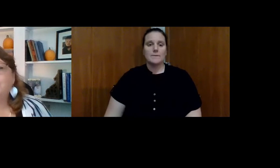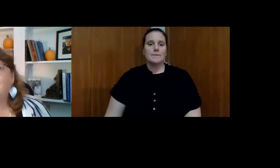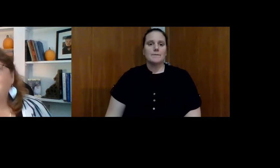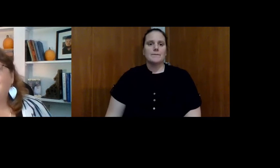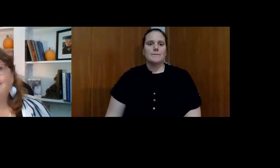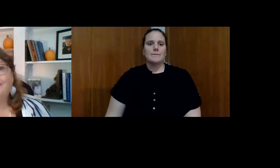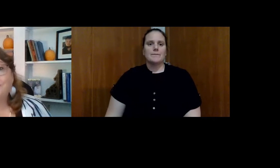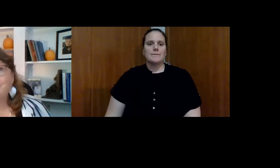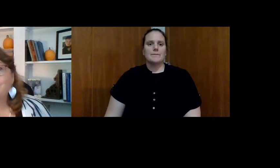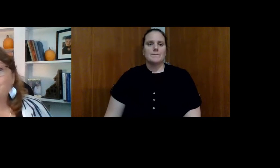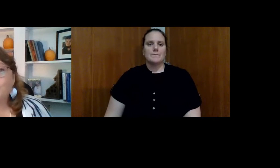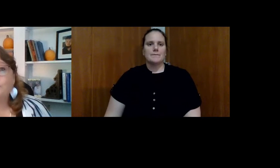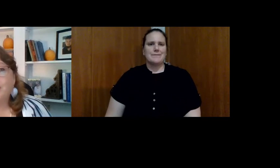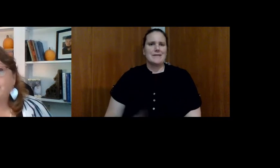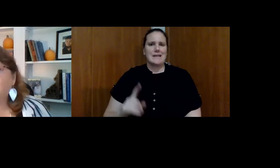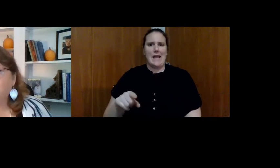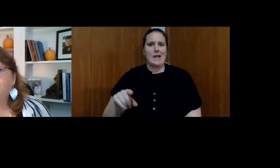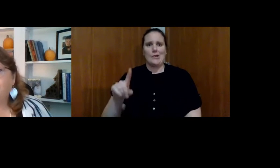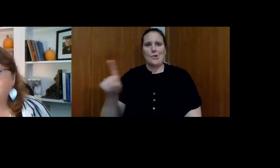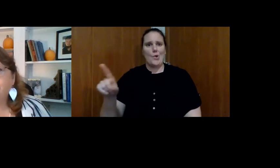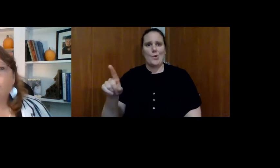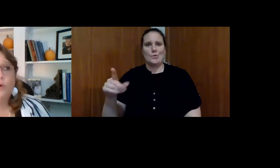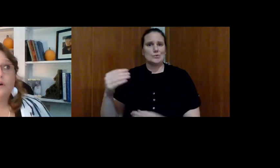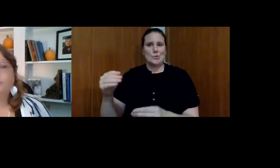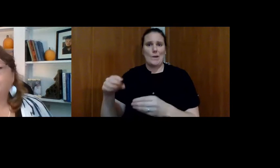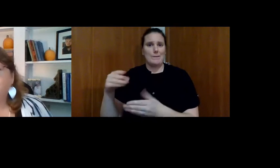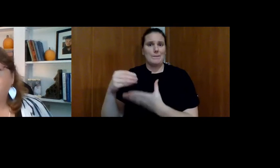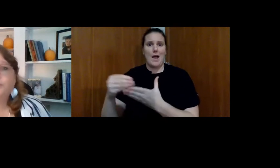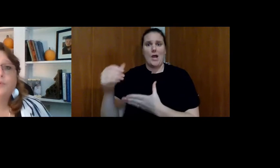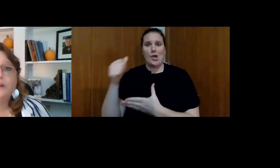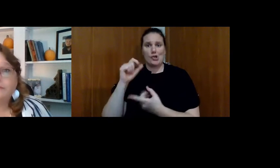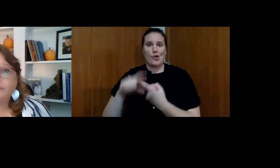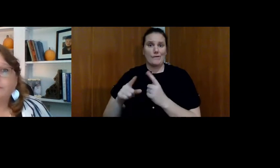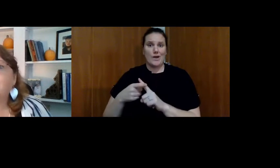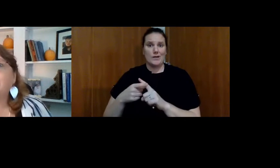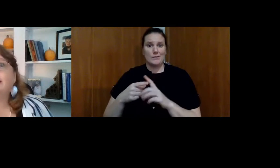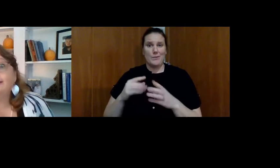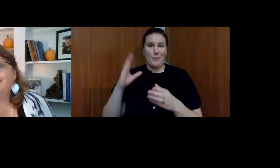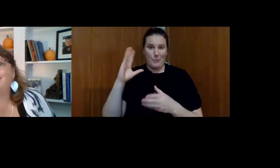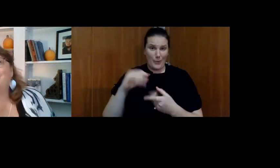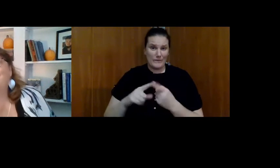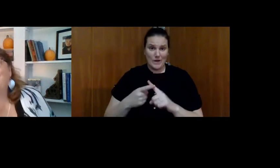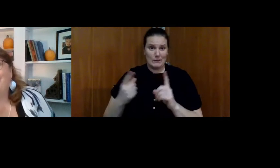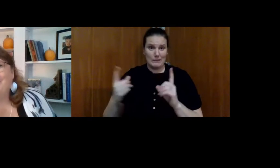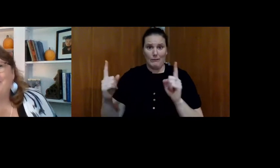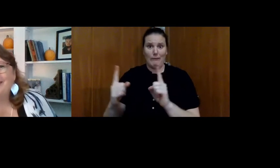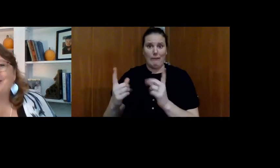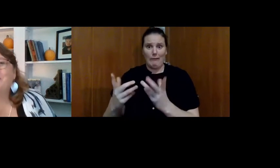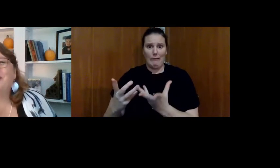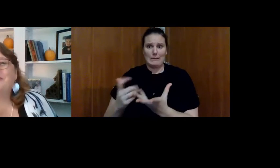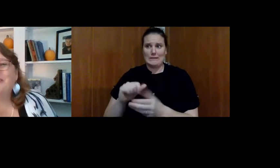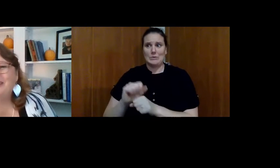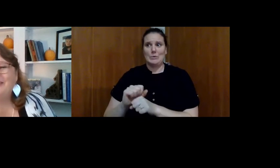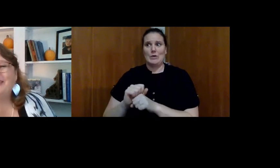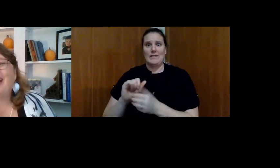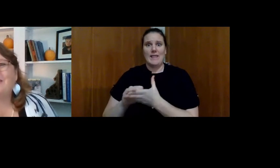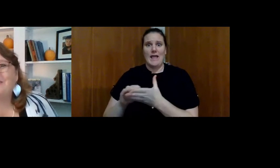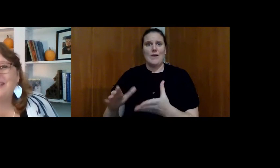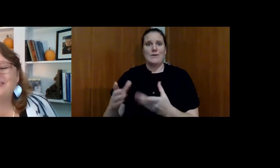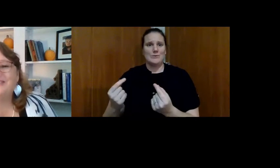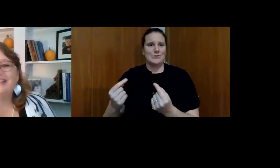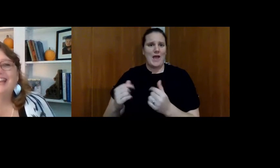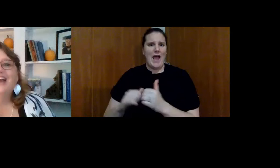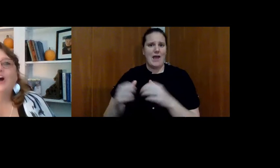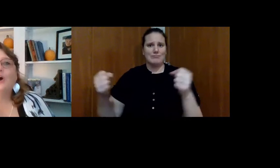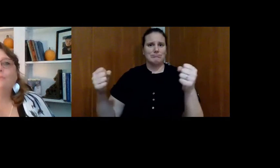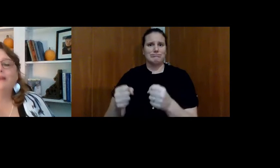But you can't, like, go to the store and buy a girlfriend or a boyfriend or whatever. It doesn't work that way. So, what do we do and how